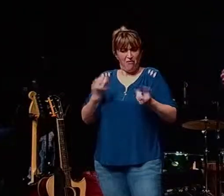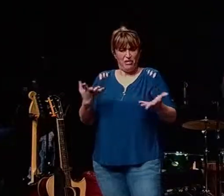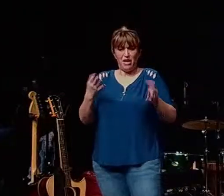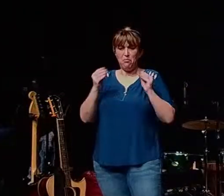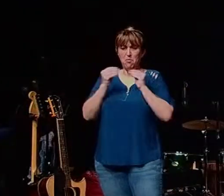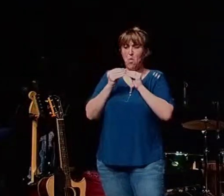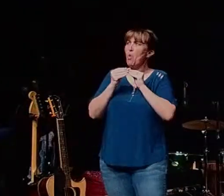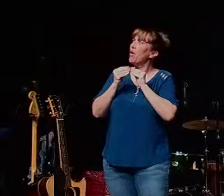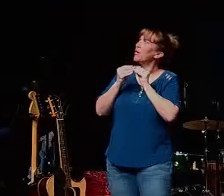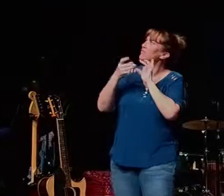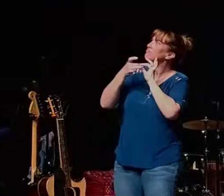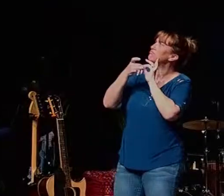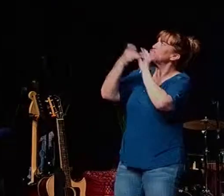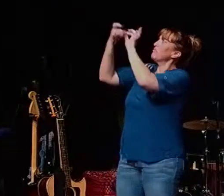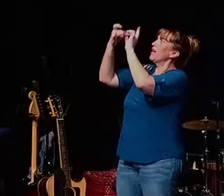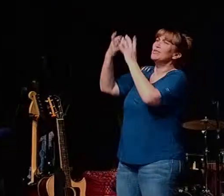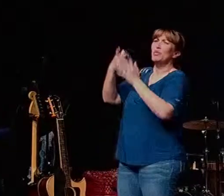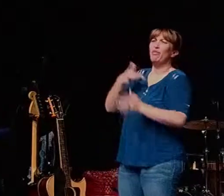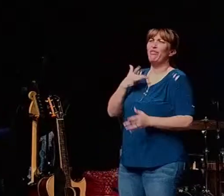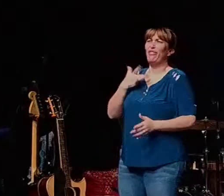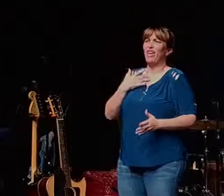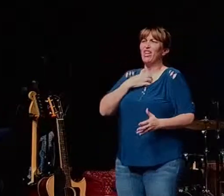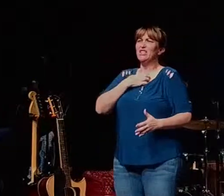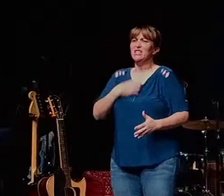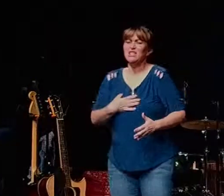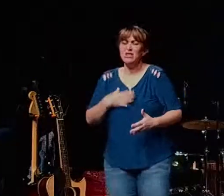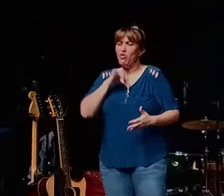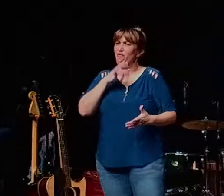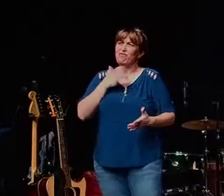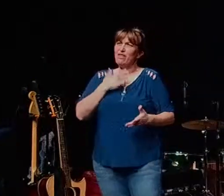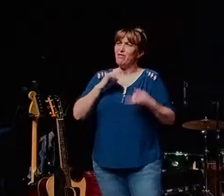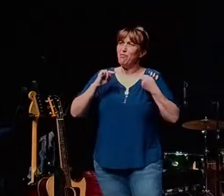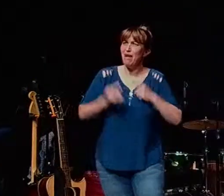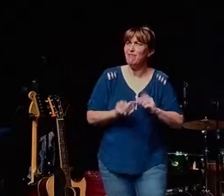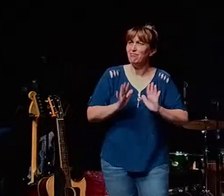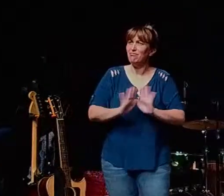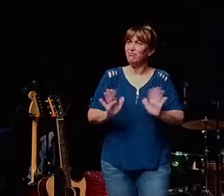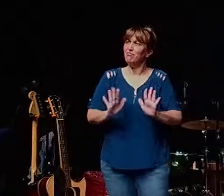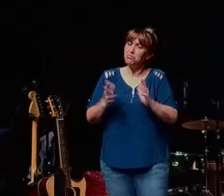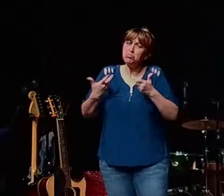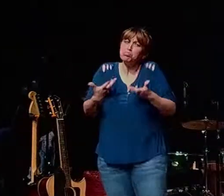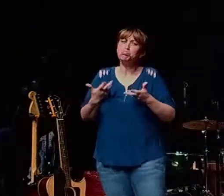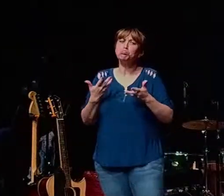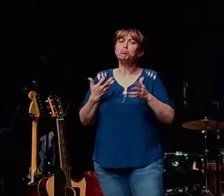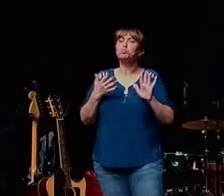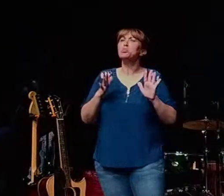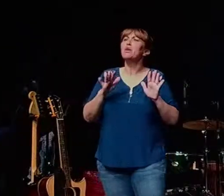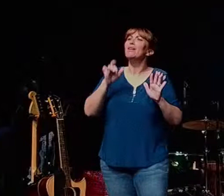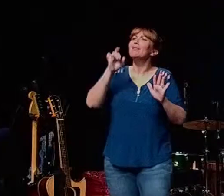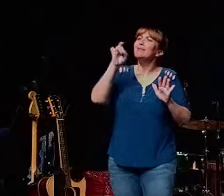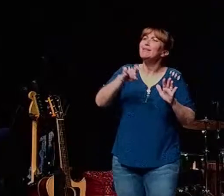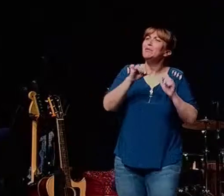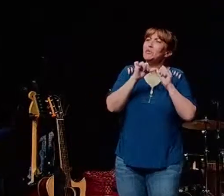more aligned so you don't feel as desperate you don't feel the pain so the enlightened seeker needs to find it in